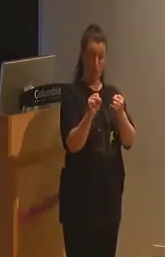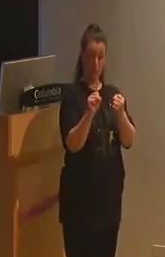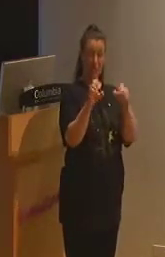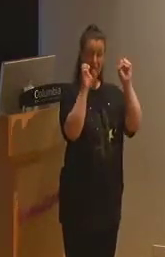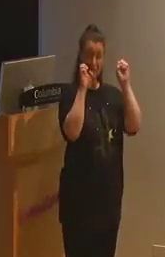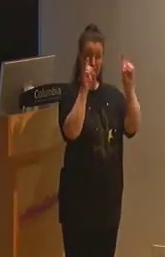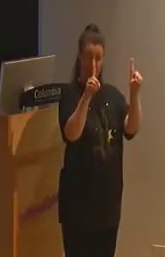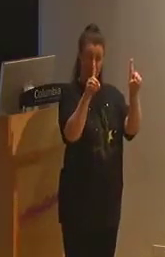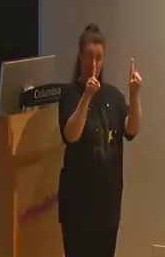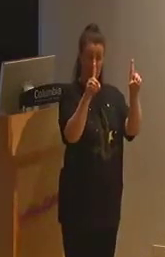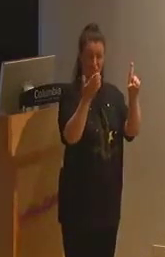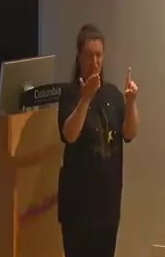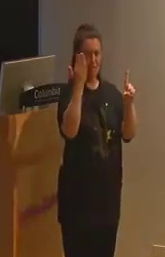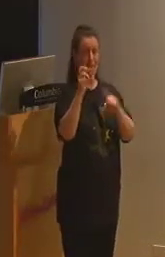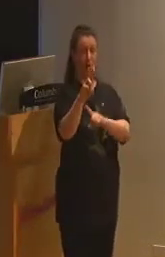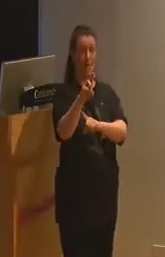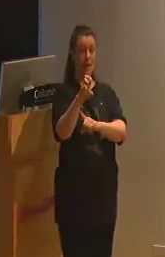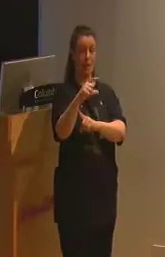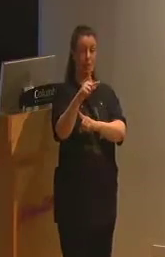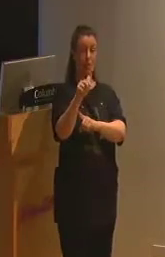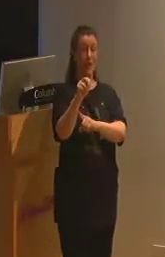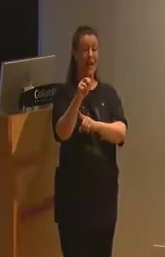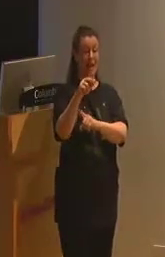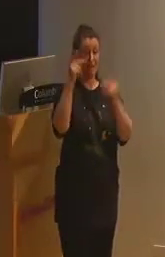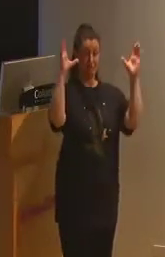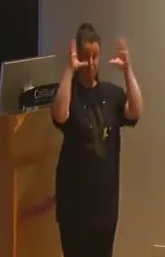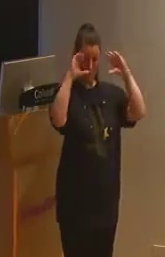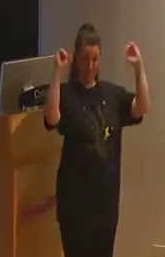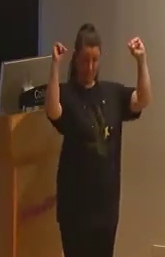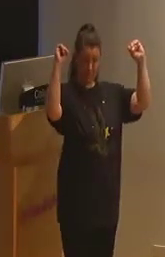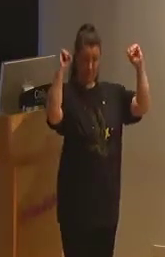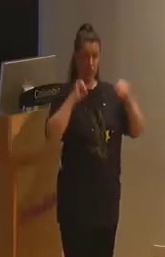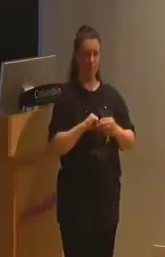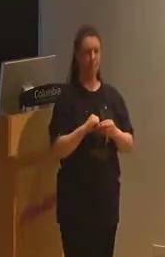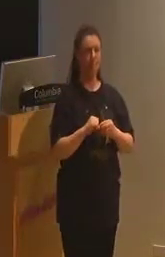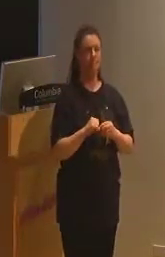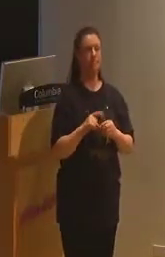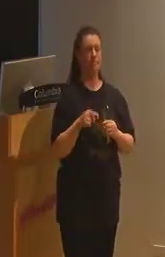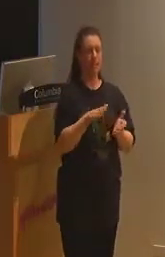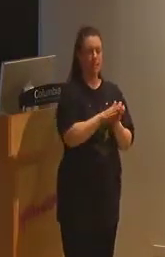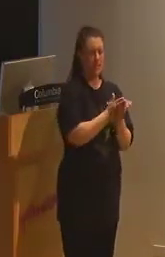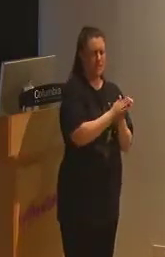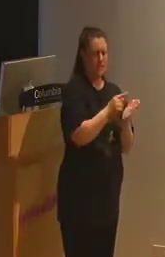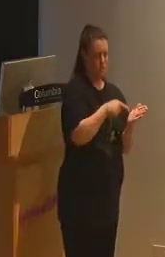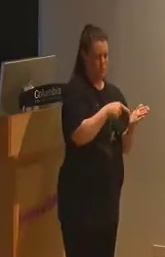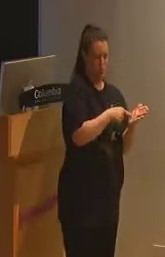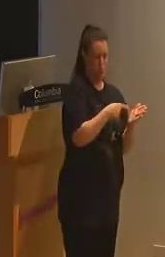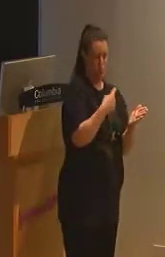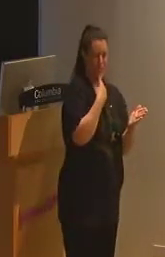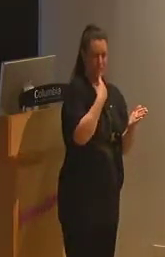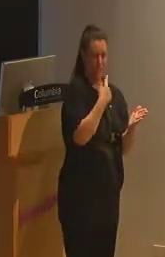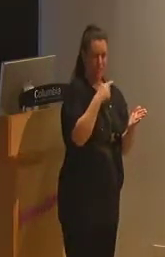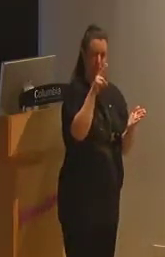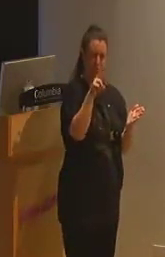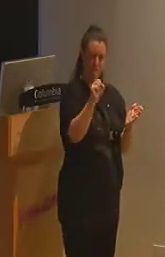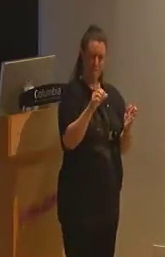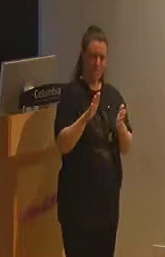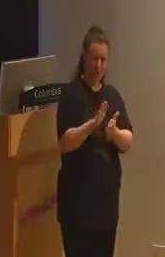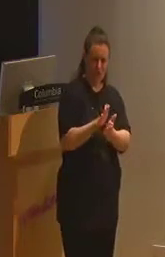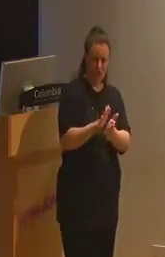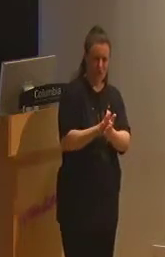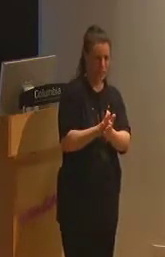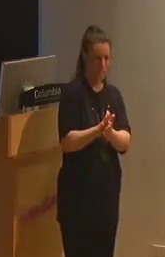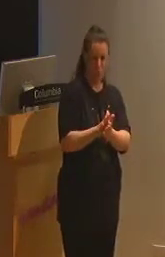backed by the Reagan administration, published A Nation at Risk. This report claimed that American schools were undermining the U.S.'s competitive